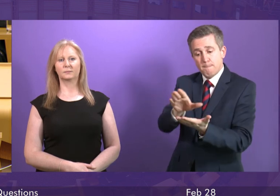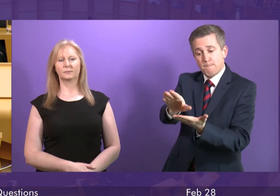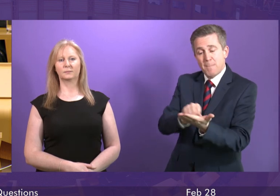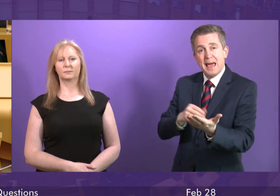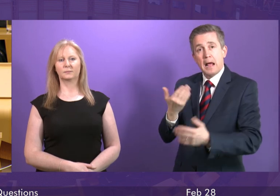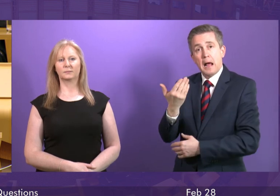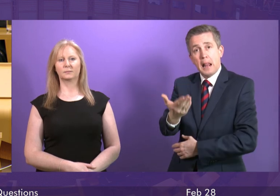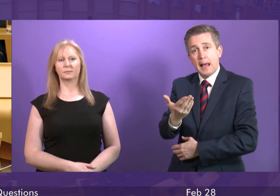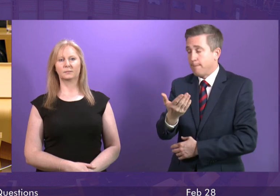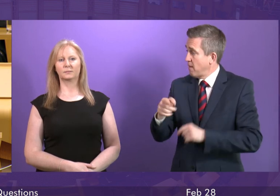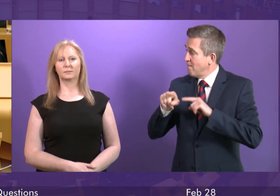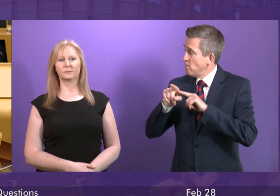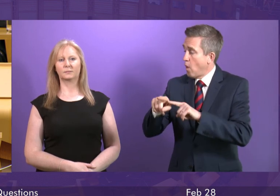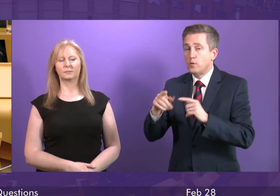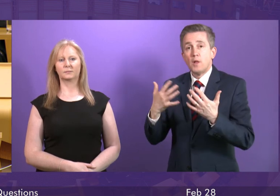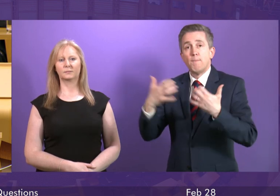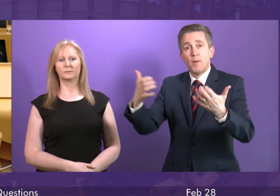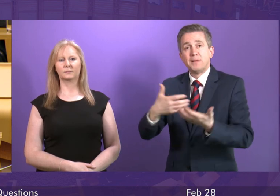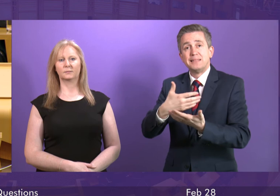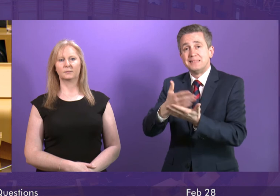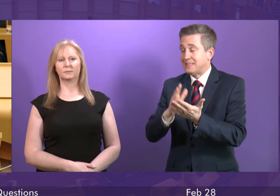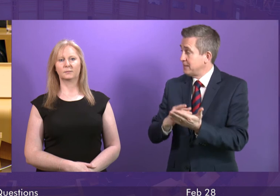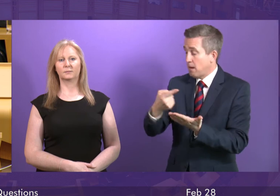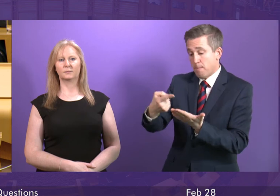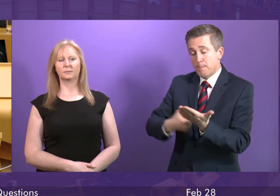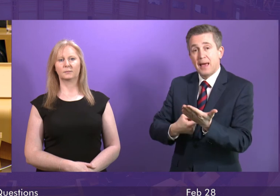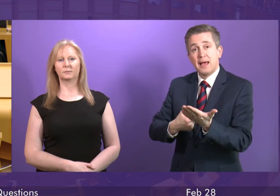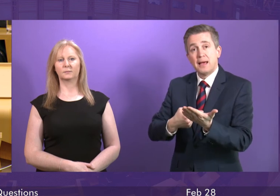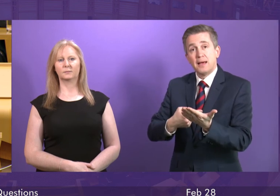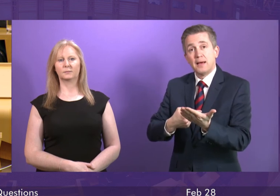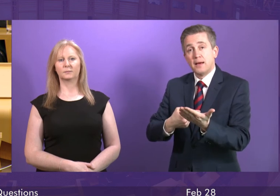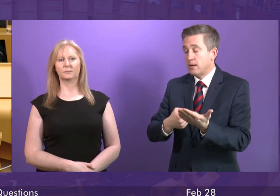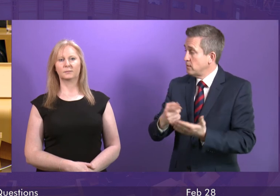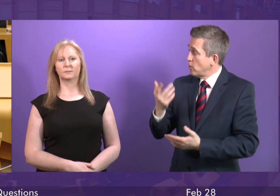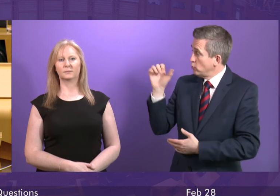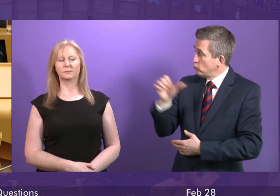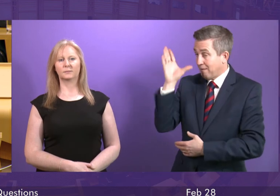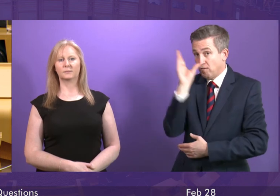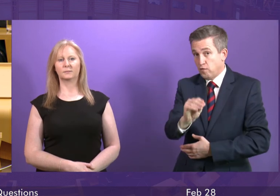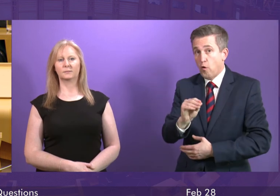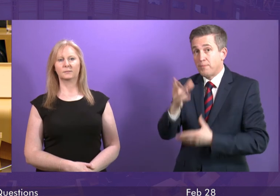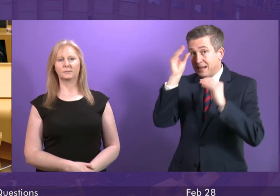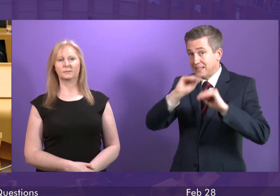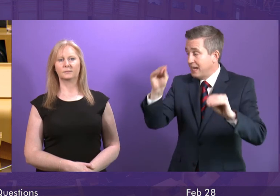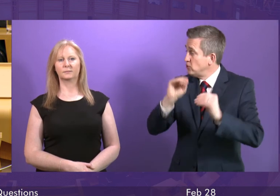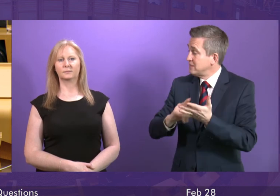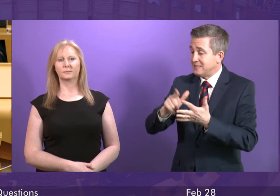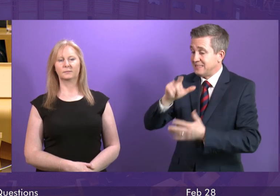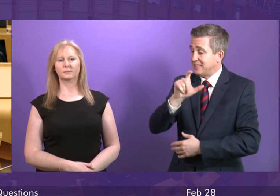with the government's public sector pay policy? And would she therefore instruct the Cabinet Secretary for Education to perhaps take a less passive